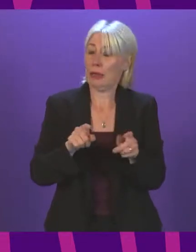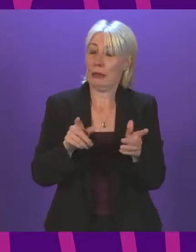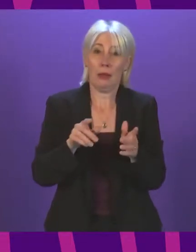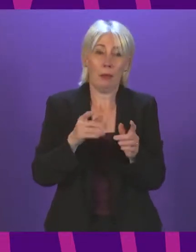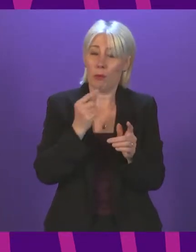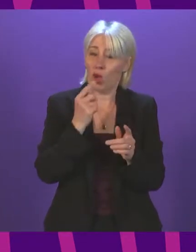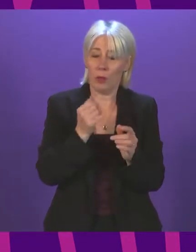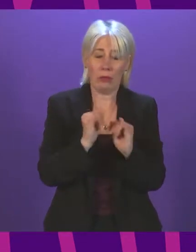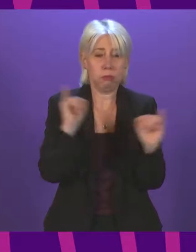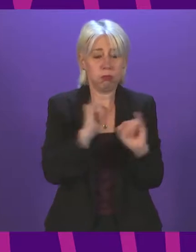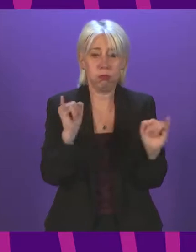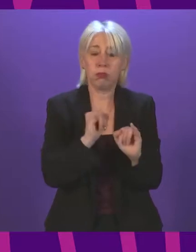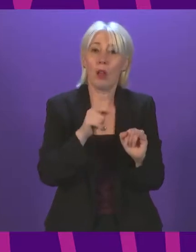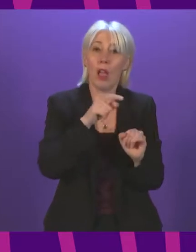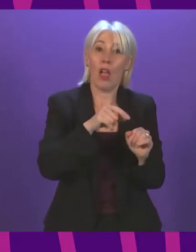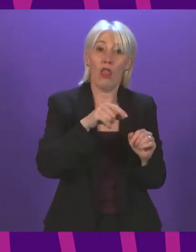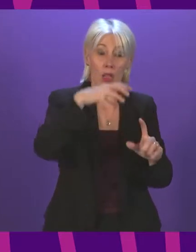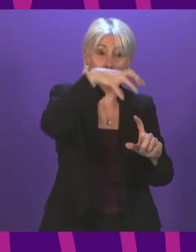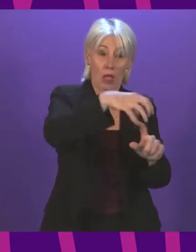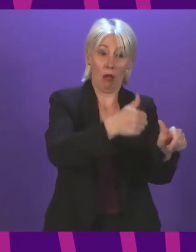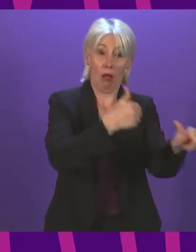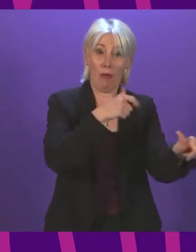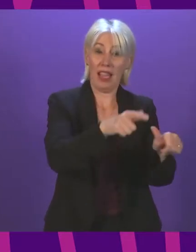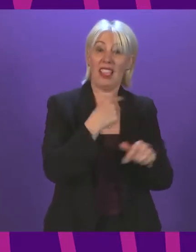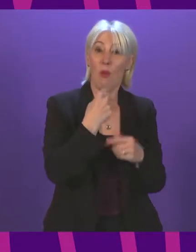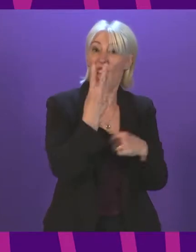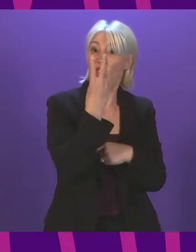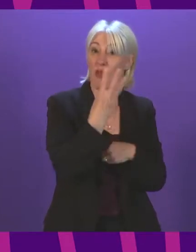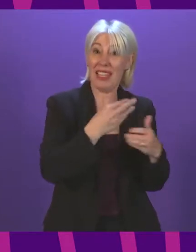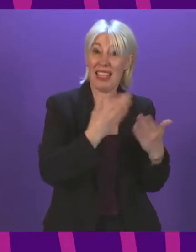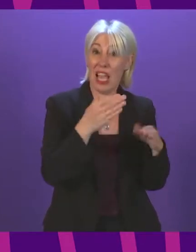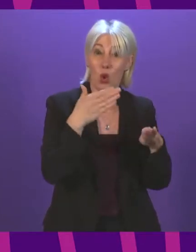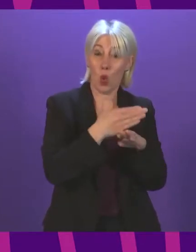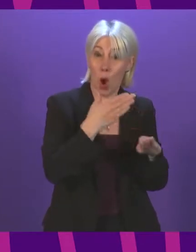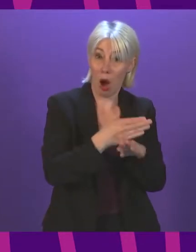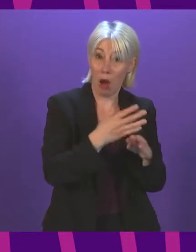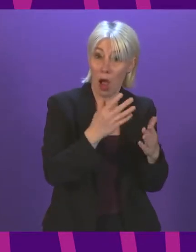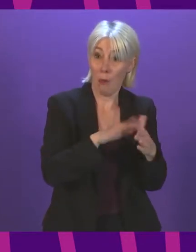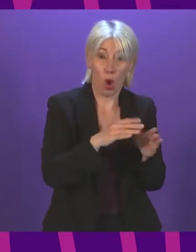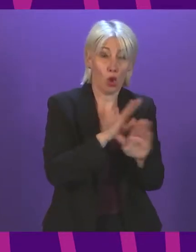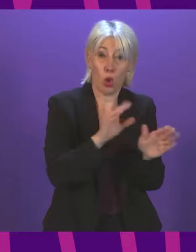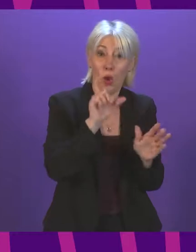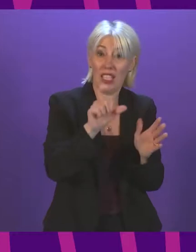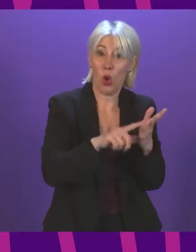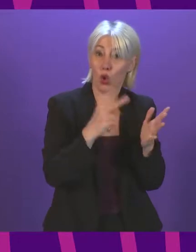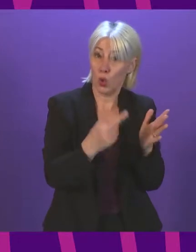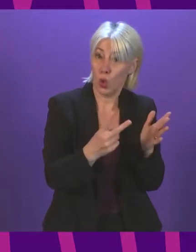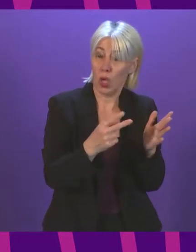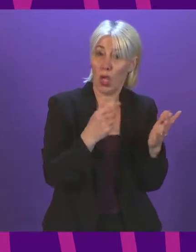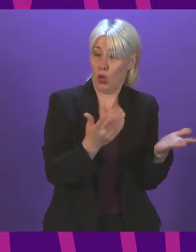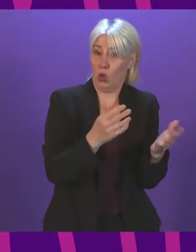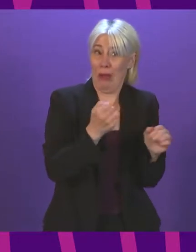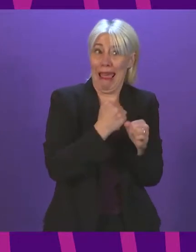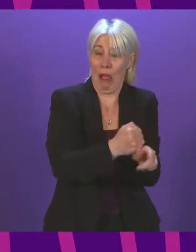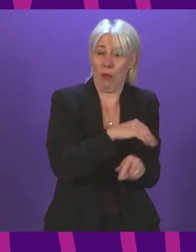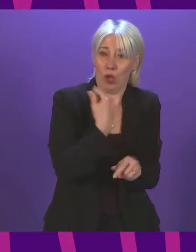Breakin has currently on a three-day week with farmers choosing to divert their pigs to the north of England. Can I ask what the Scottish Government's